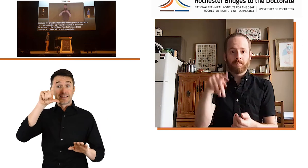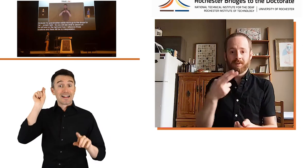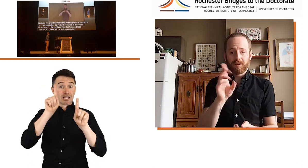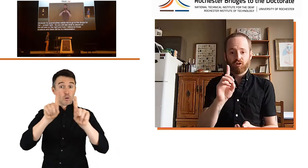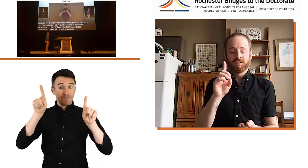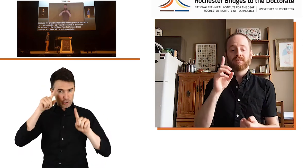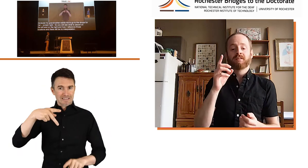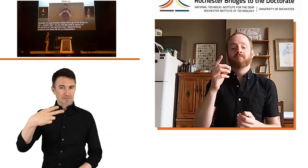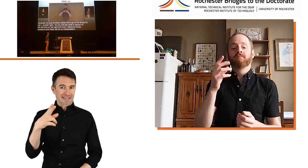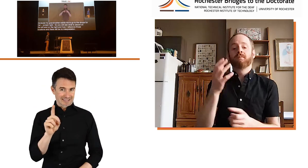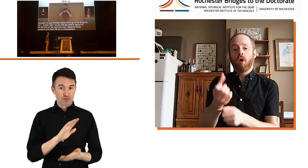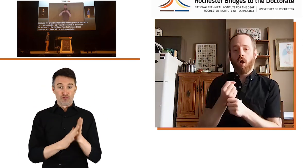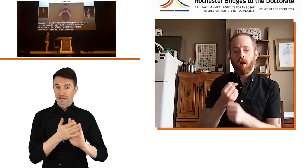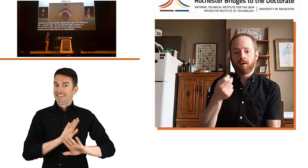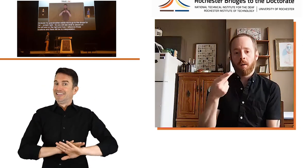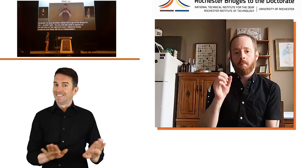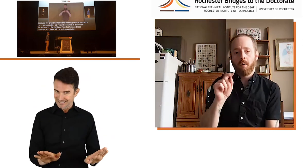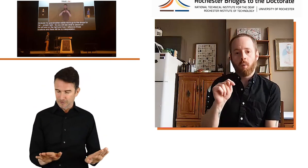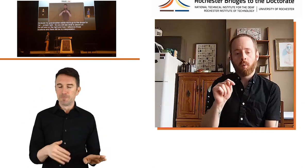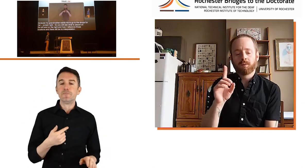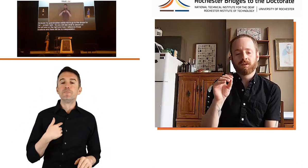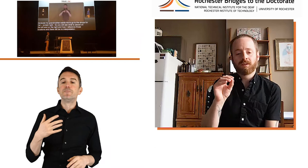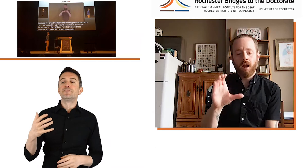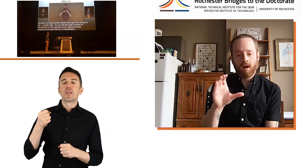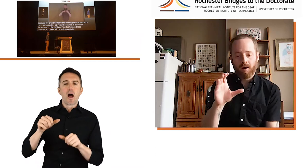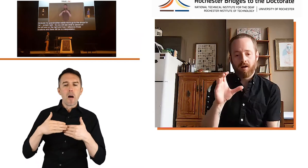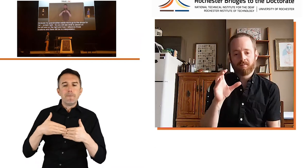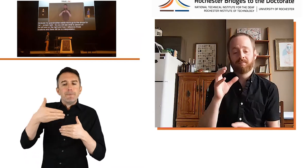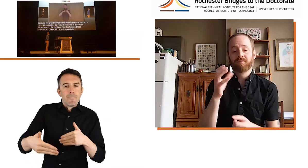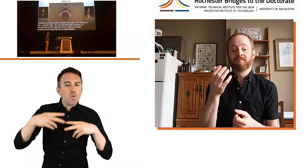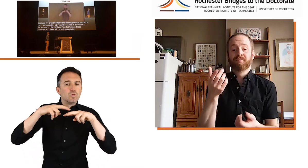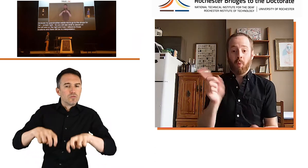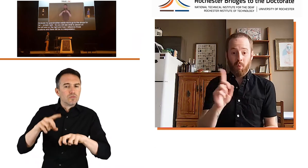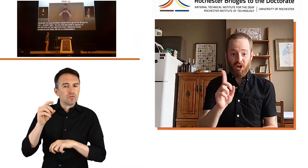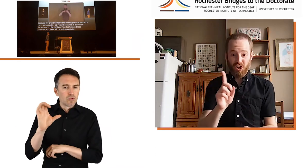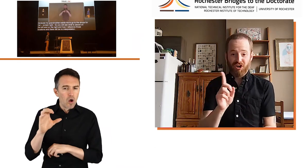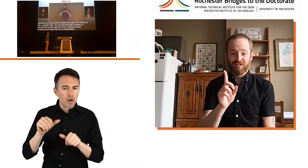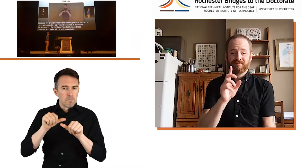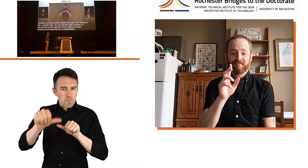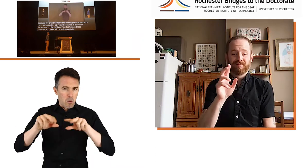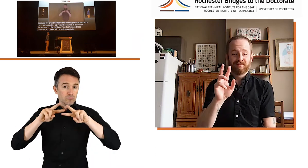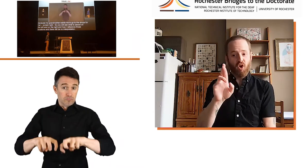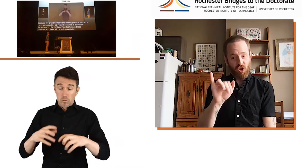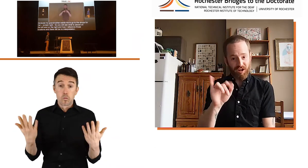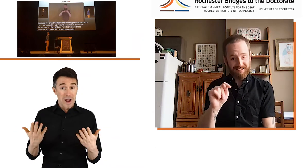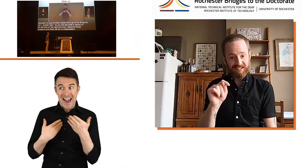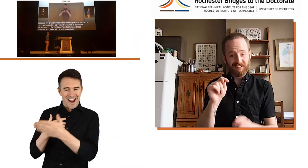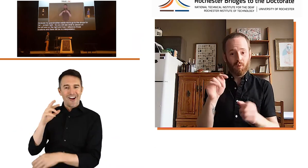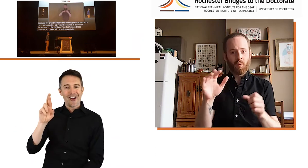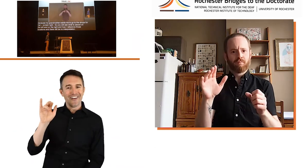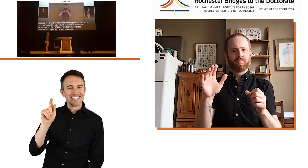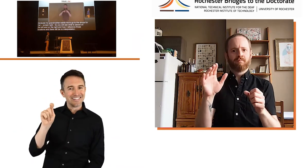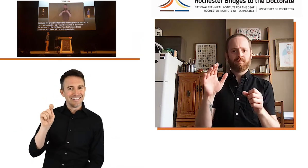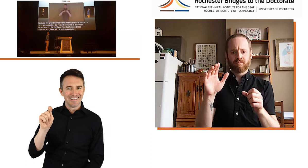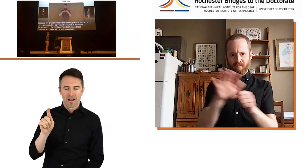So I graduated from Gallaudet with my PhD. And I got a postdoc fellowship at RIT.